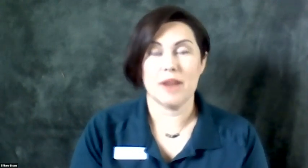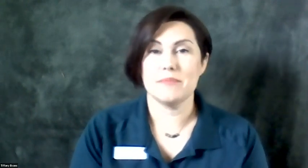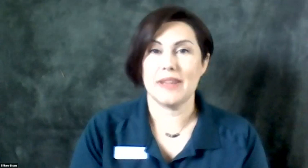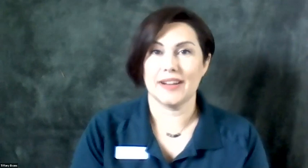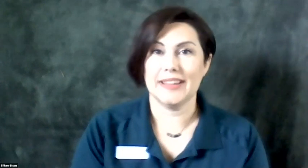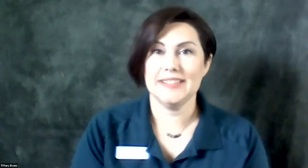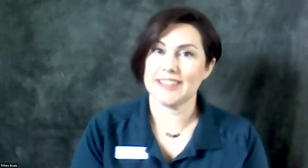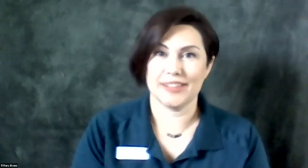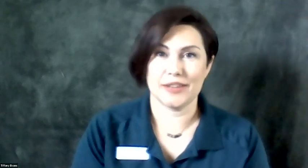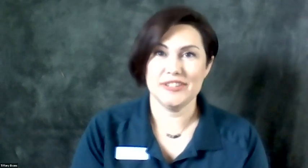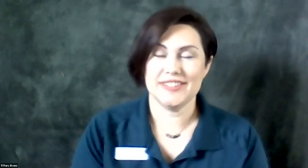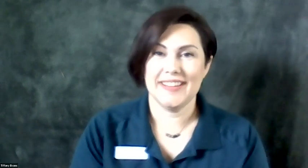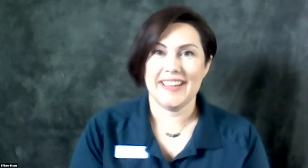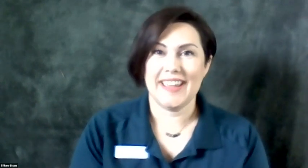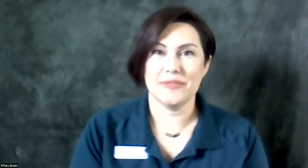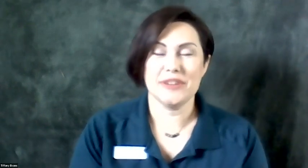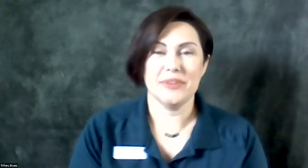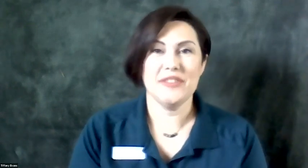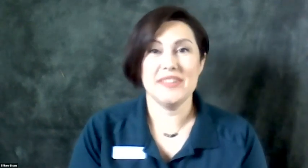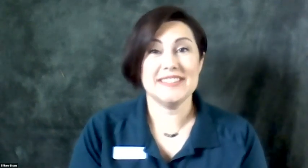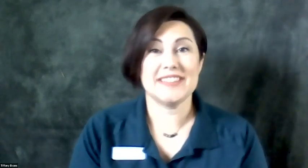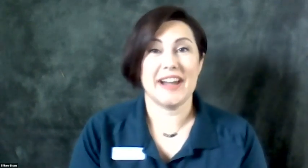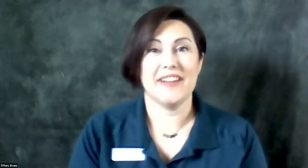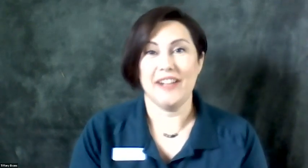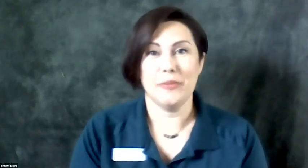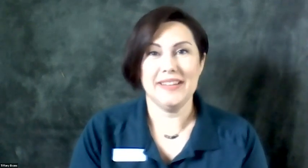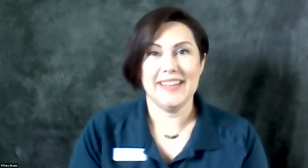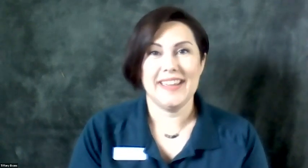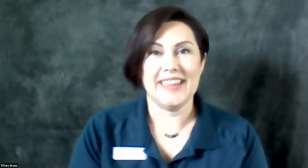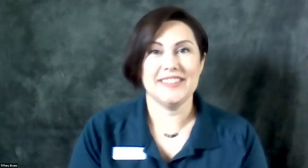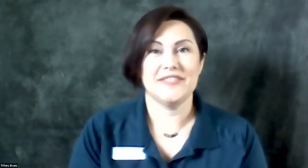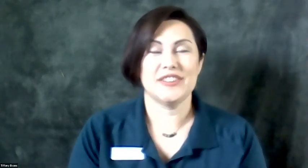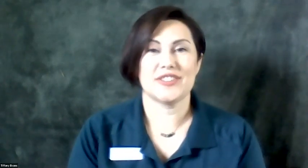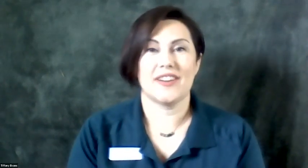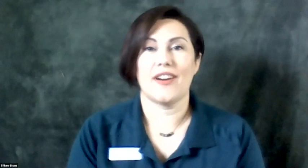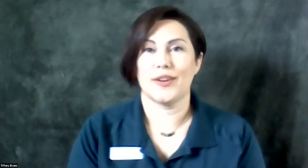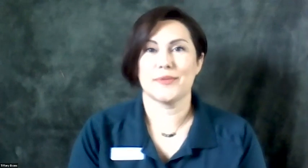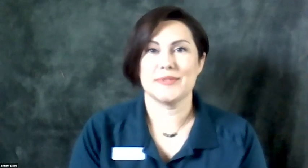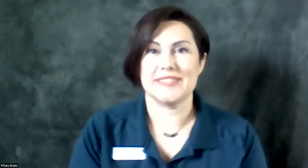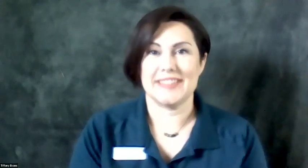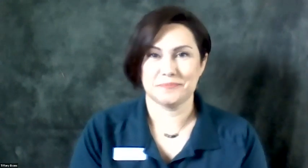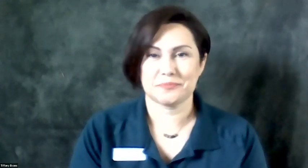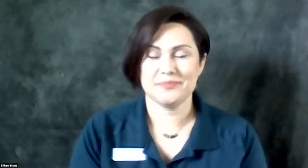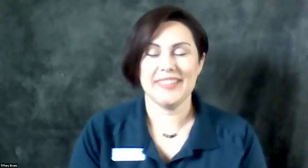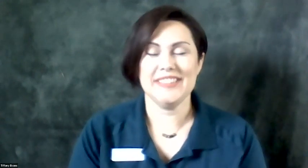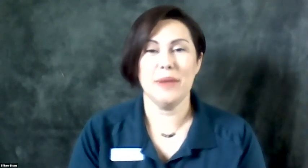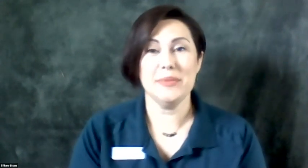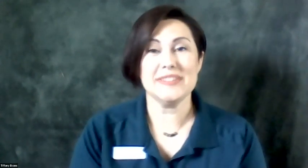american sign language and we're going to review the entire alphabet and finish our r through z so i'm going to be